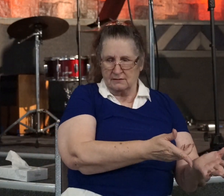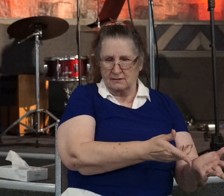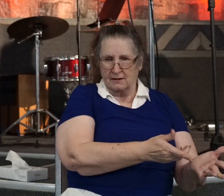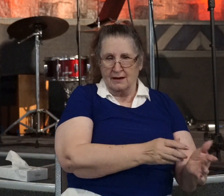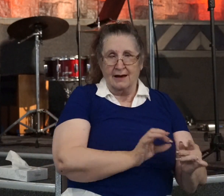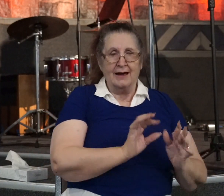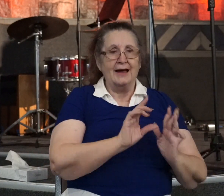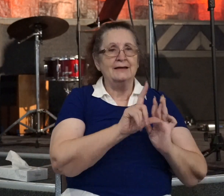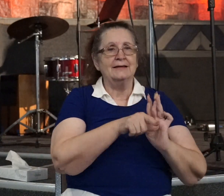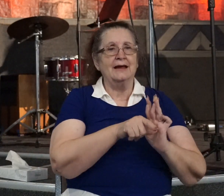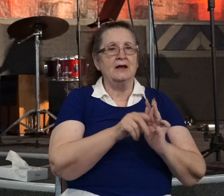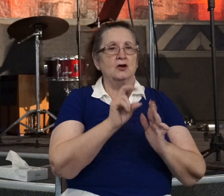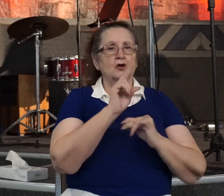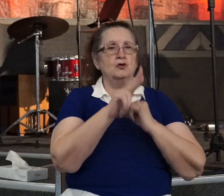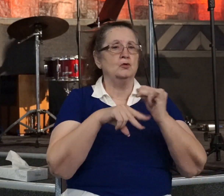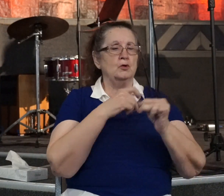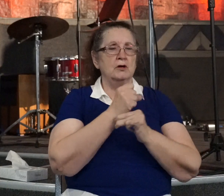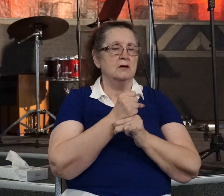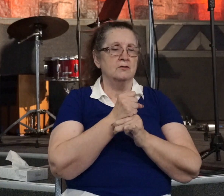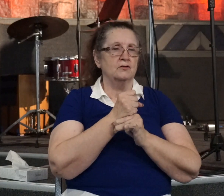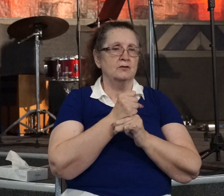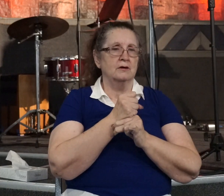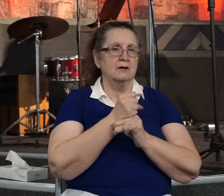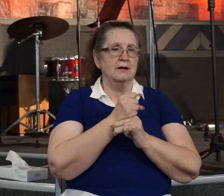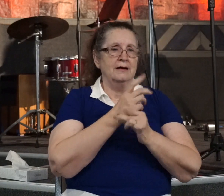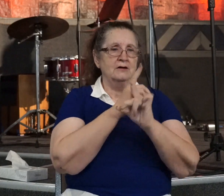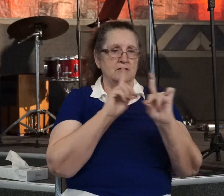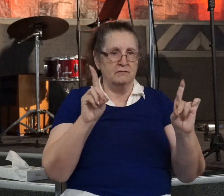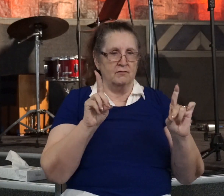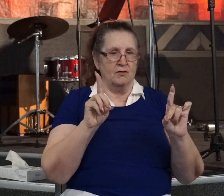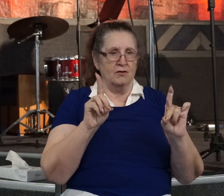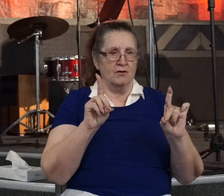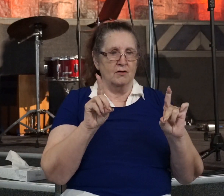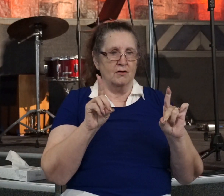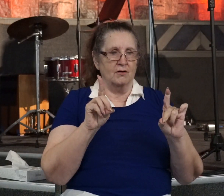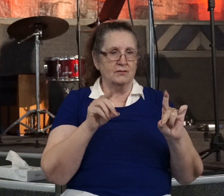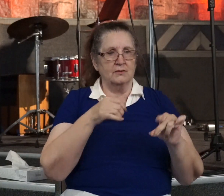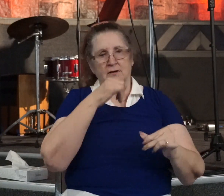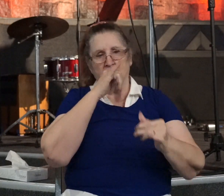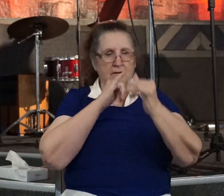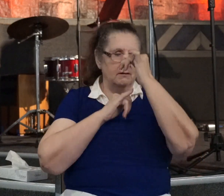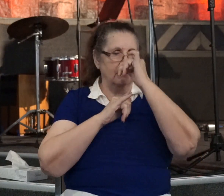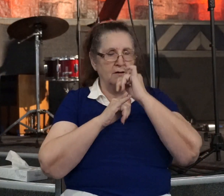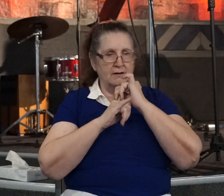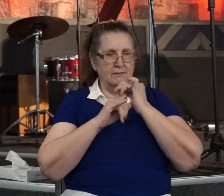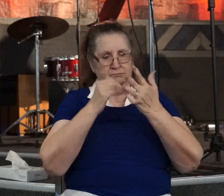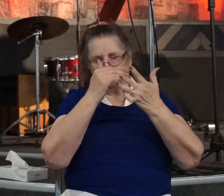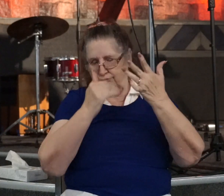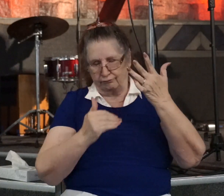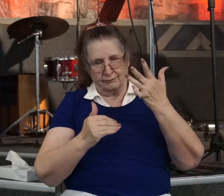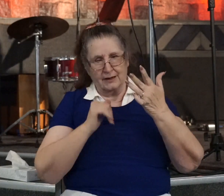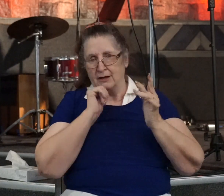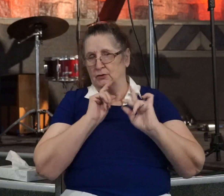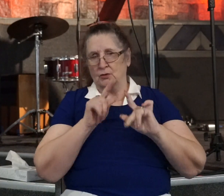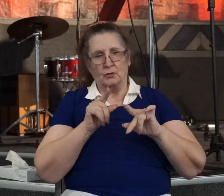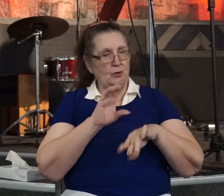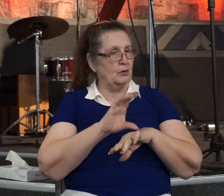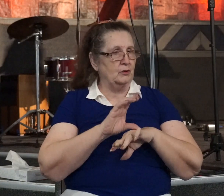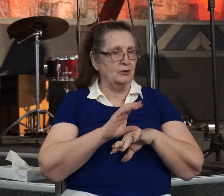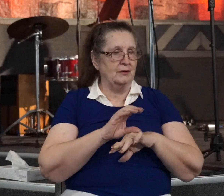out two years later, they're divorced. He's turned into an alcoholic. They don't go to church. You you find out on and on. But